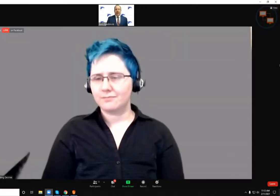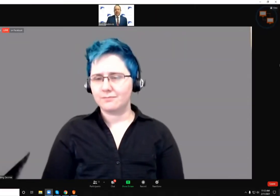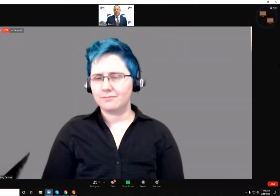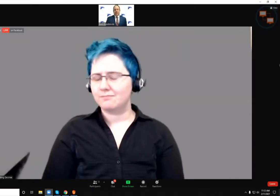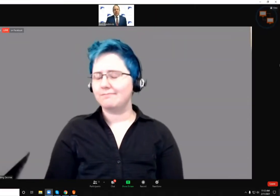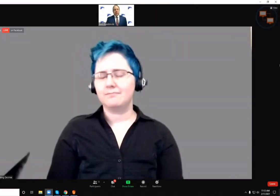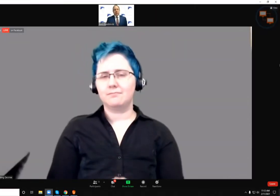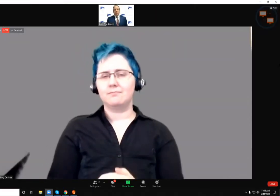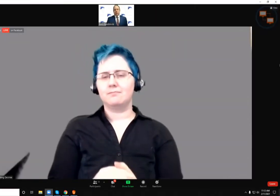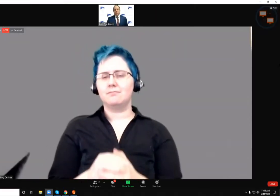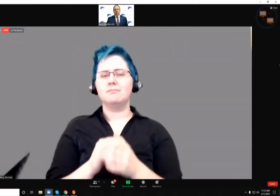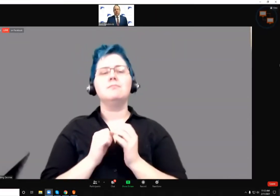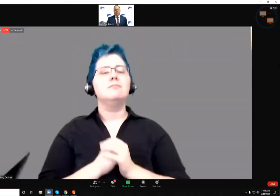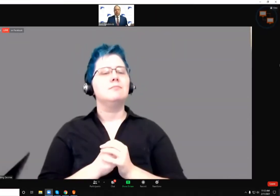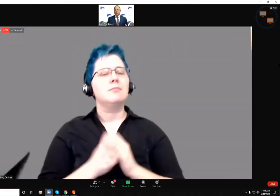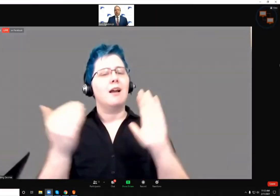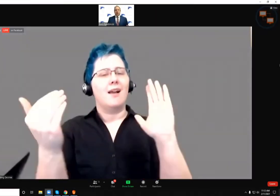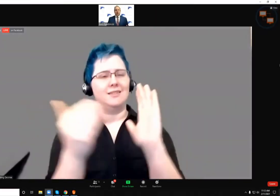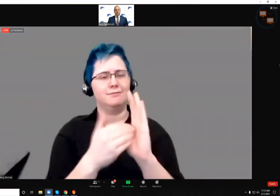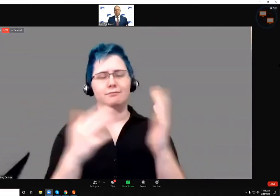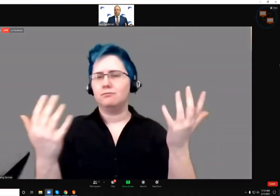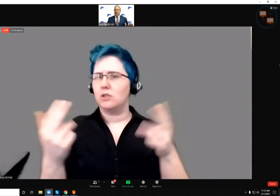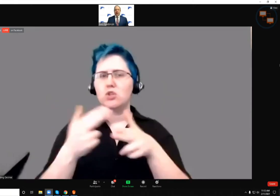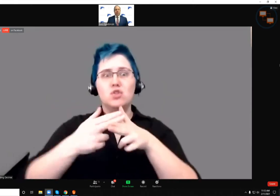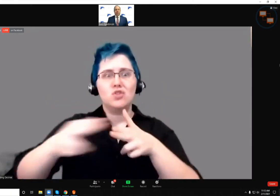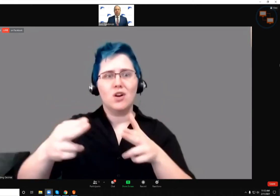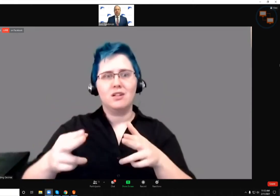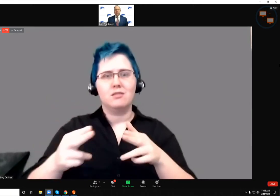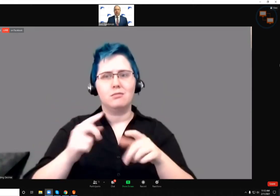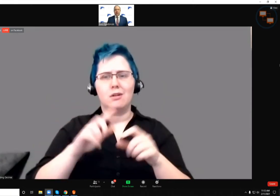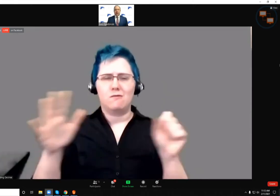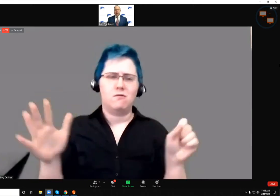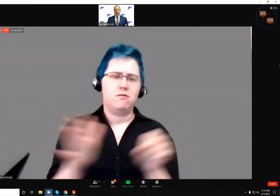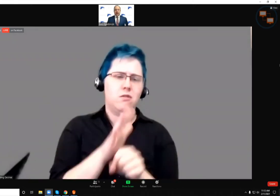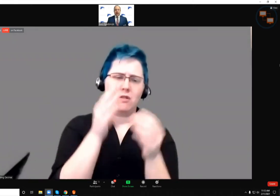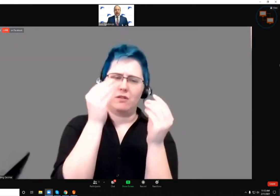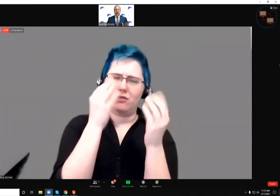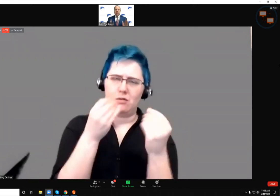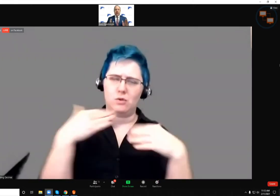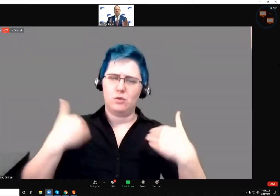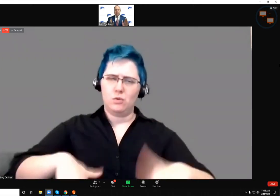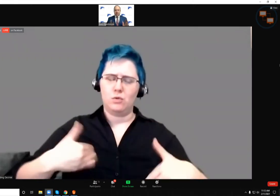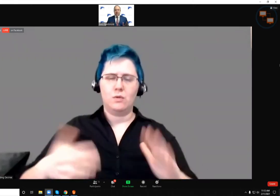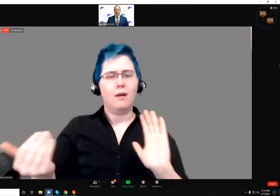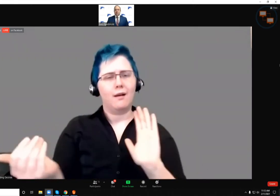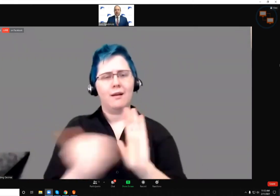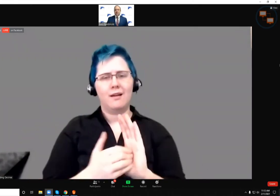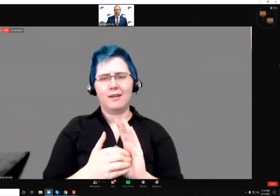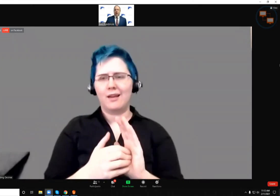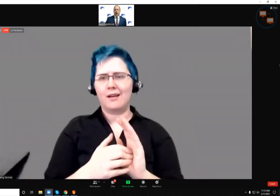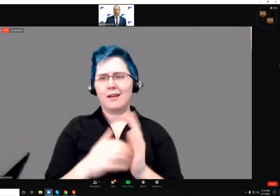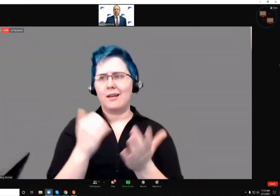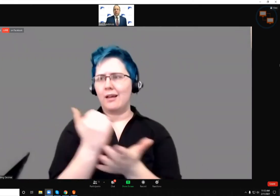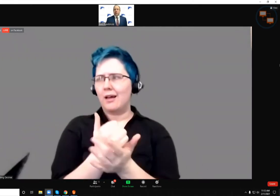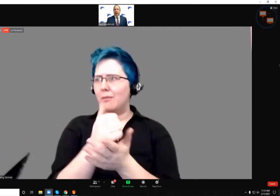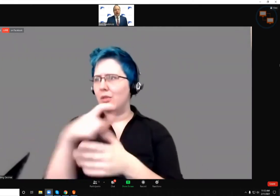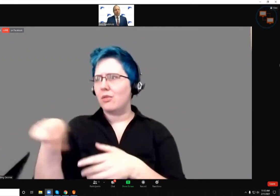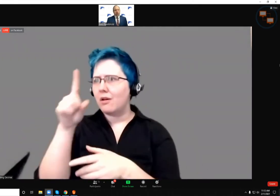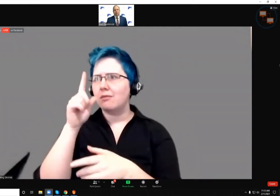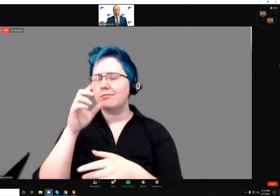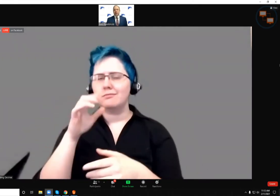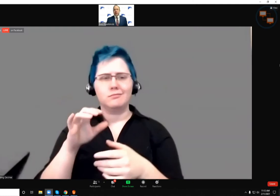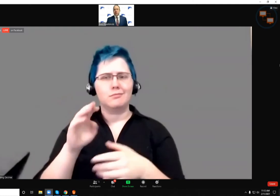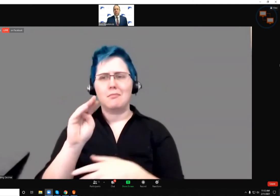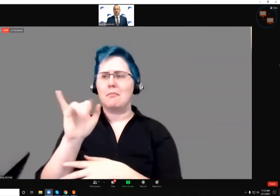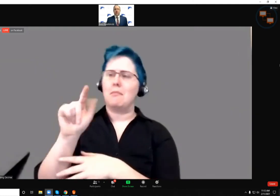Again, a little, you know, they're short, but they're packed full of information. And again, they're busting those myths that are out there. So again,